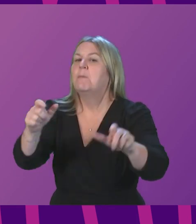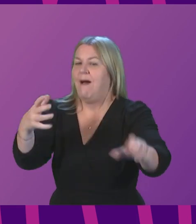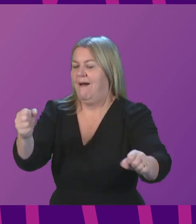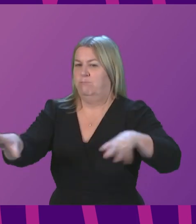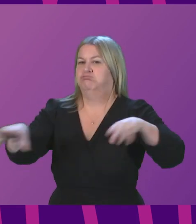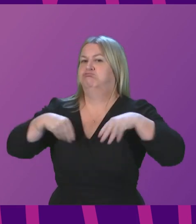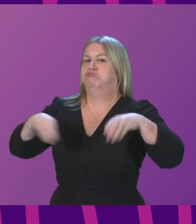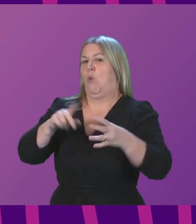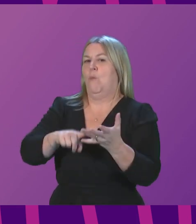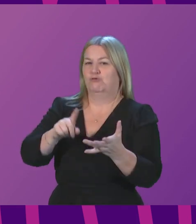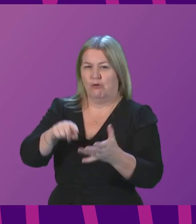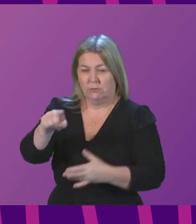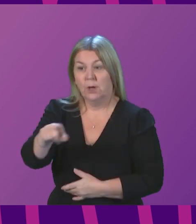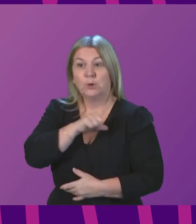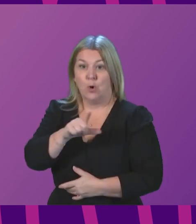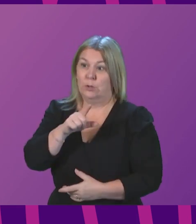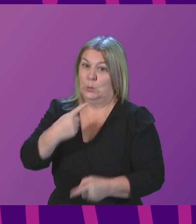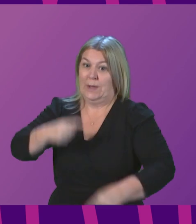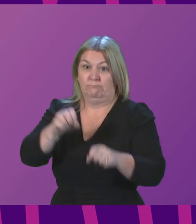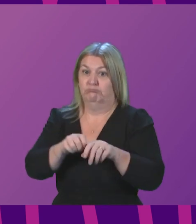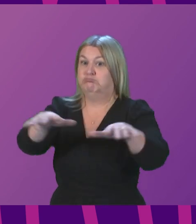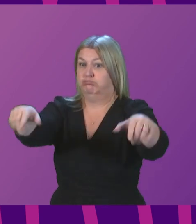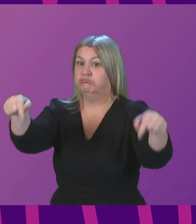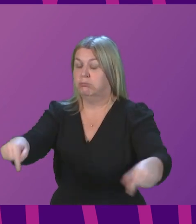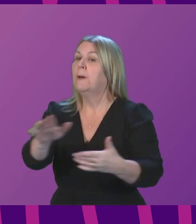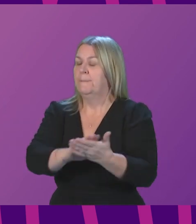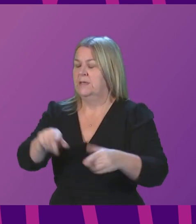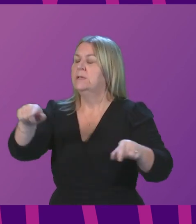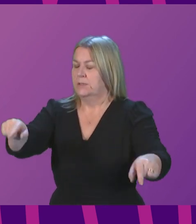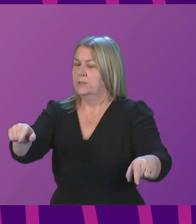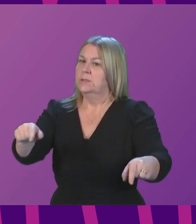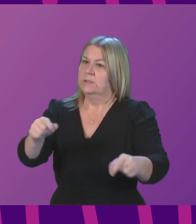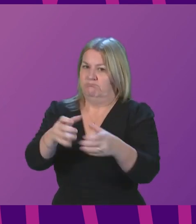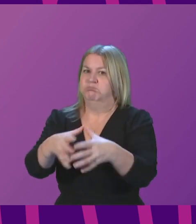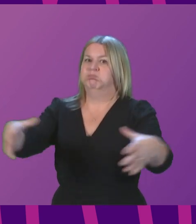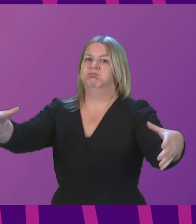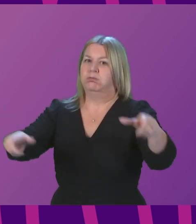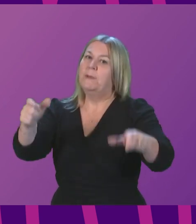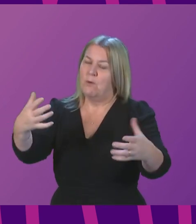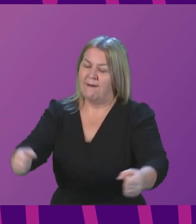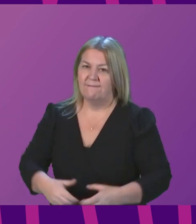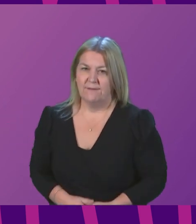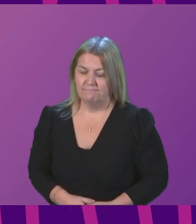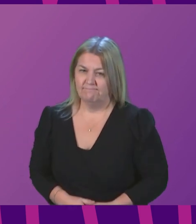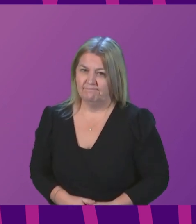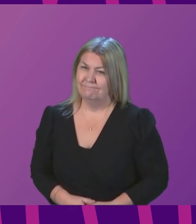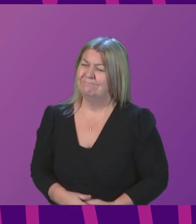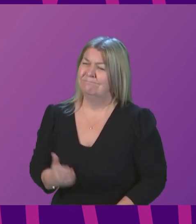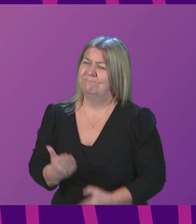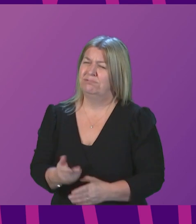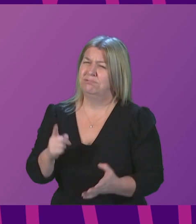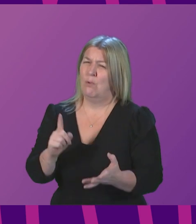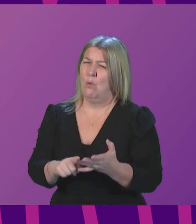because of its much higher transmissibility, this will drive an even more rapid increase in cases. Omicron is spreading